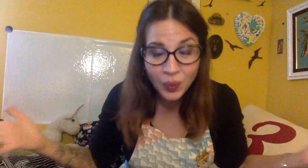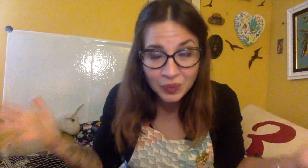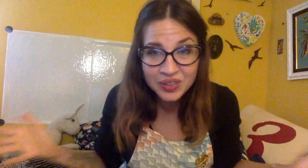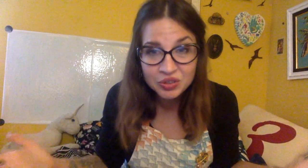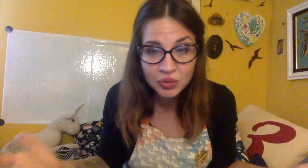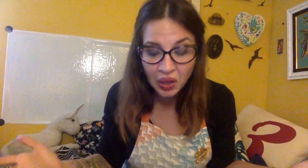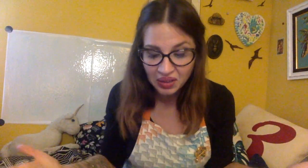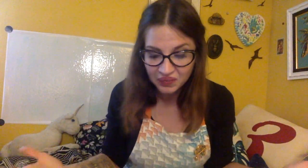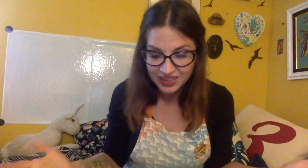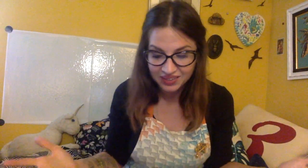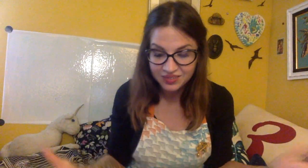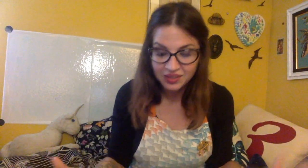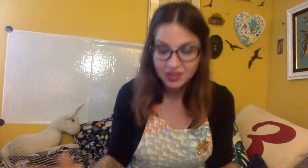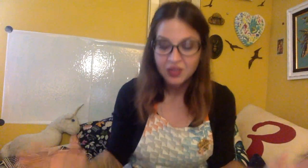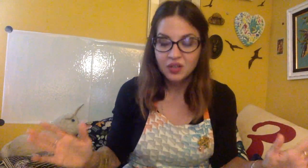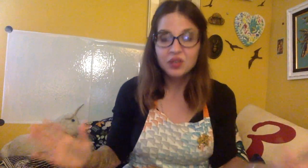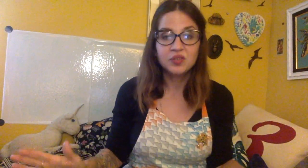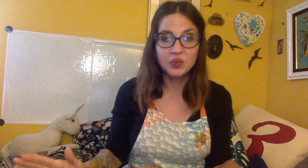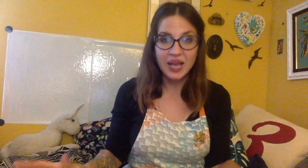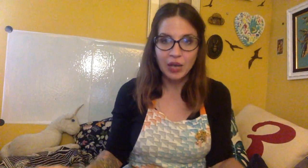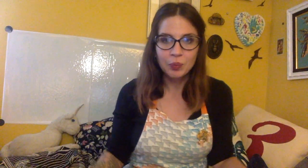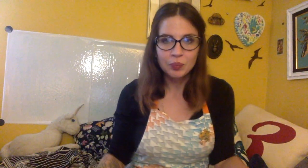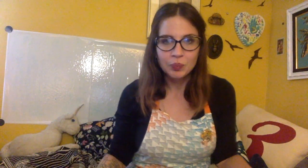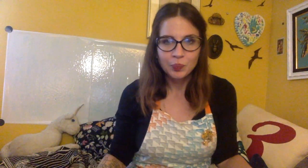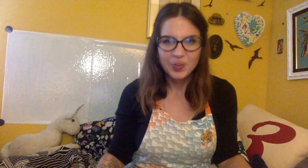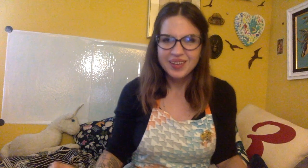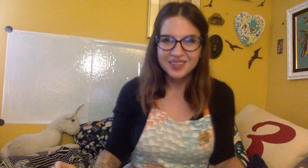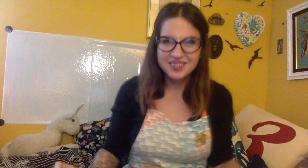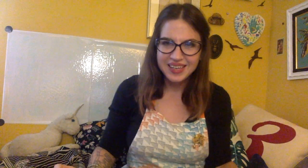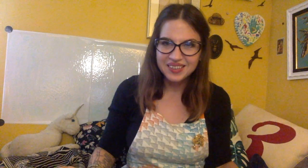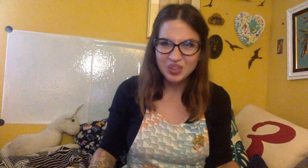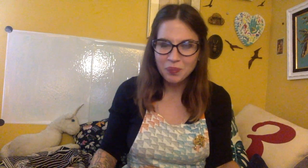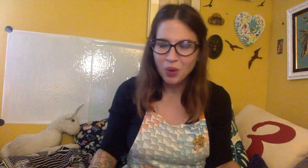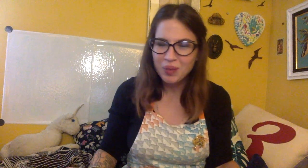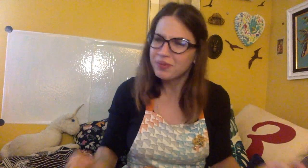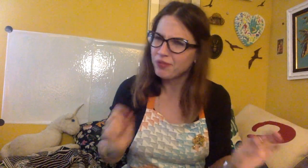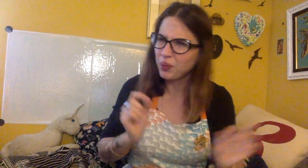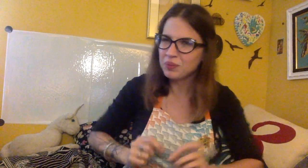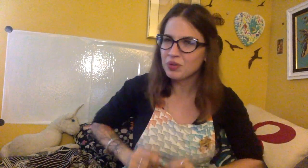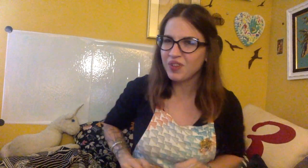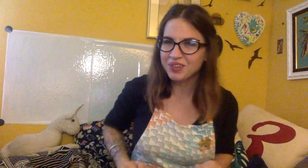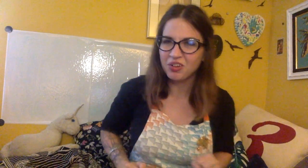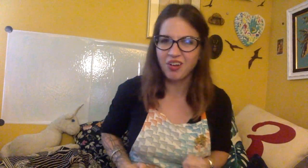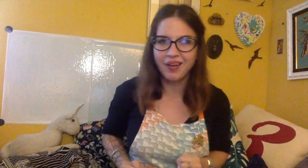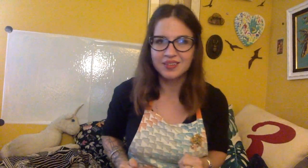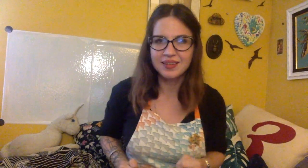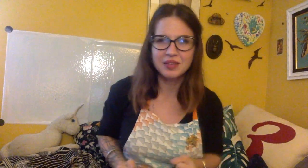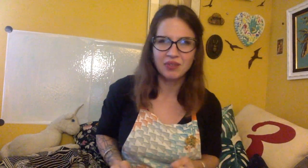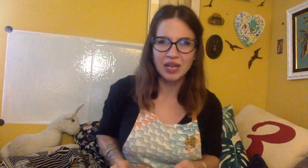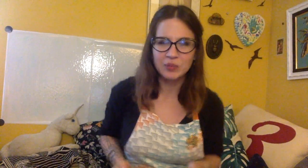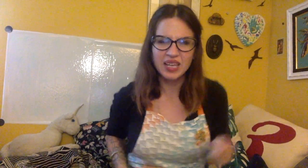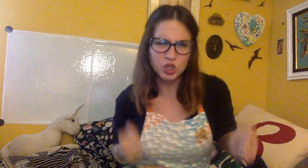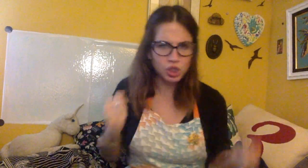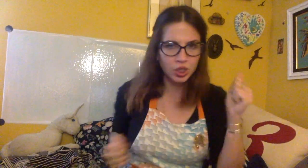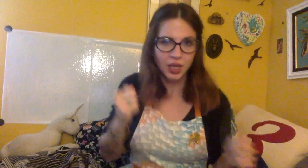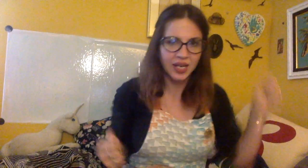why we do all of this. So now, let's take a little moment before we move on to our onsets and rhymes and shake